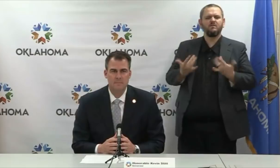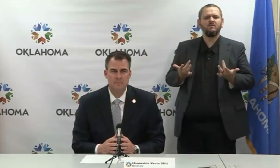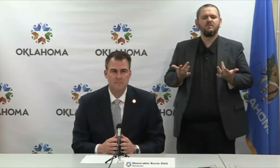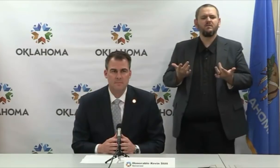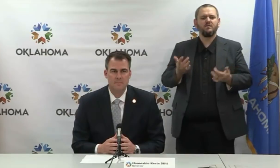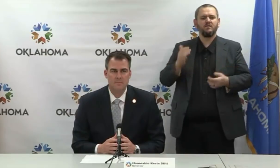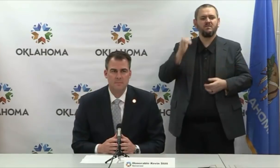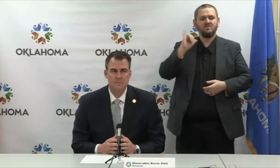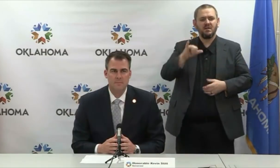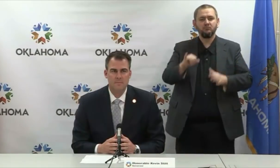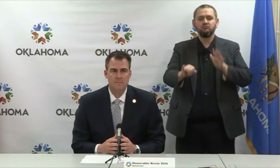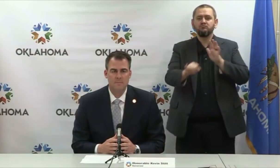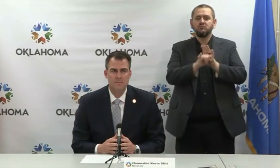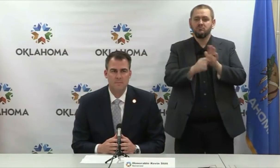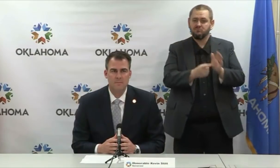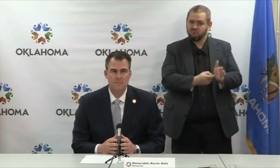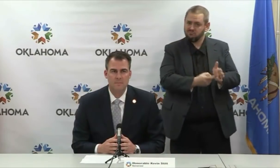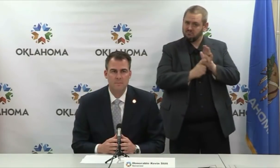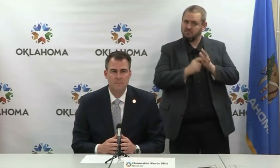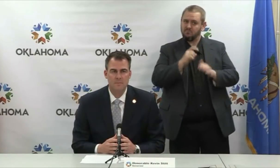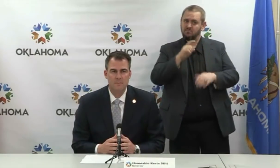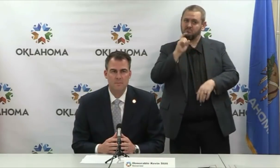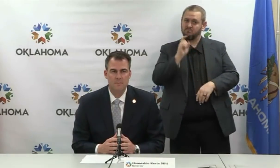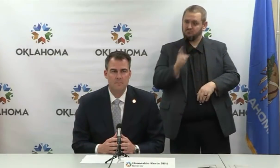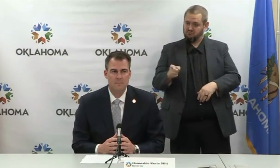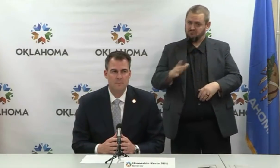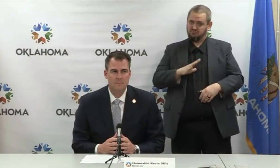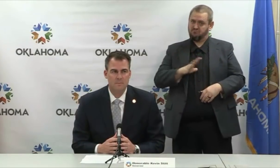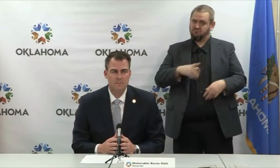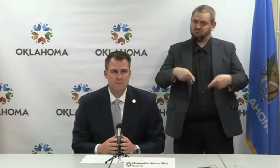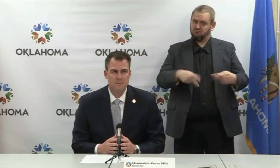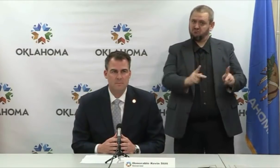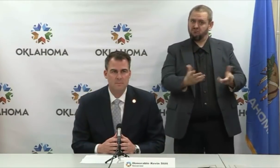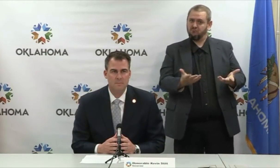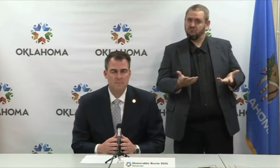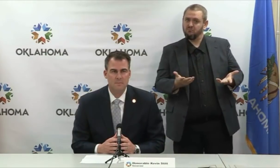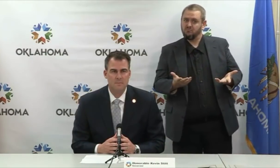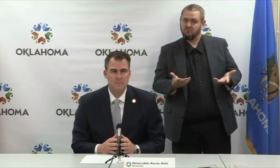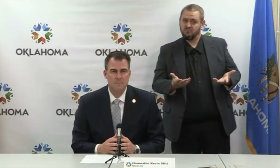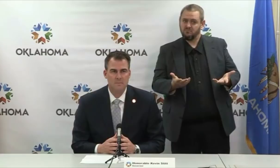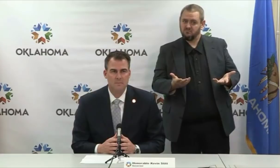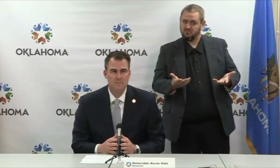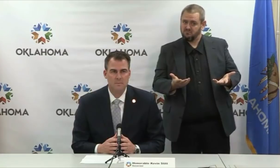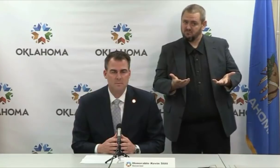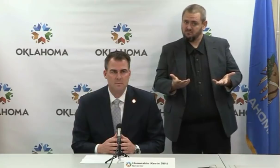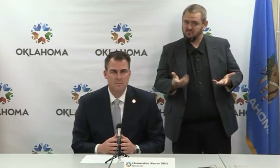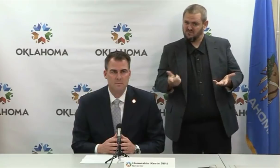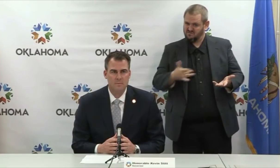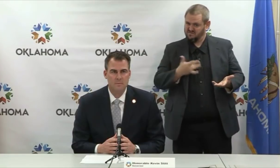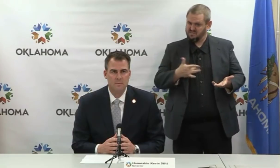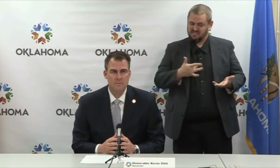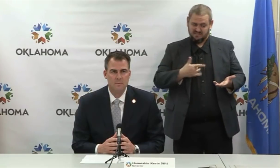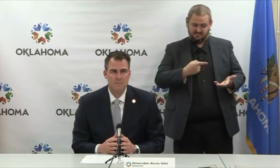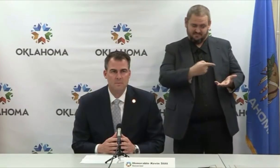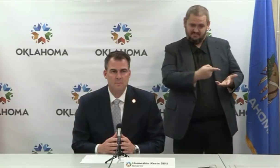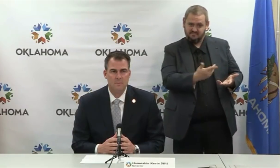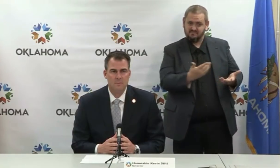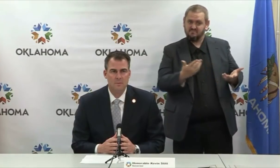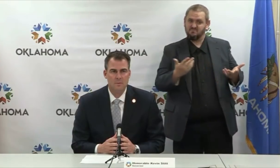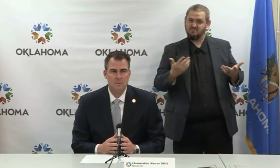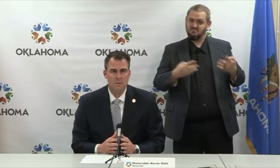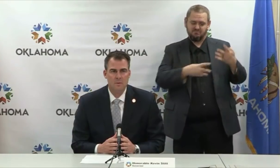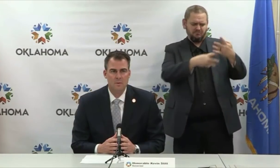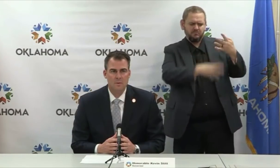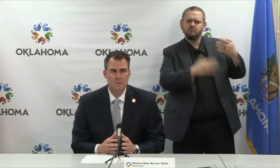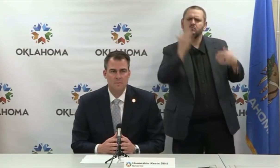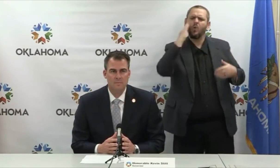10 part of the order as well. I'm wondering if you think your essential list is too big and